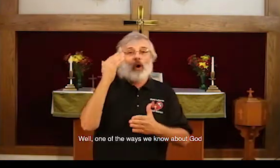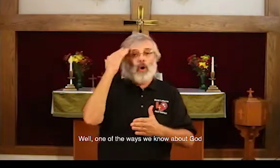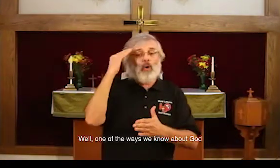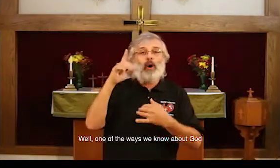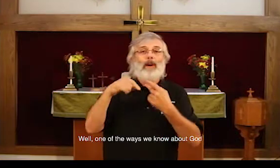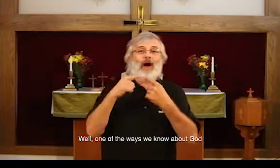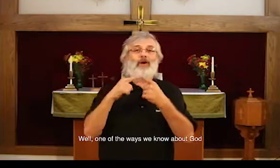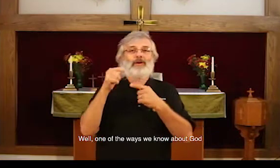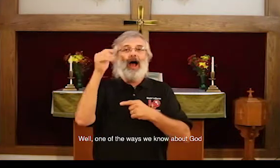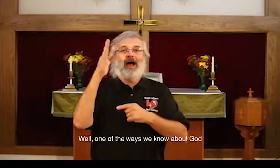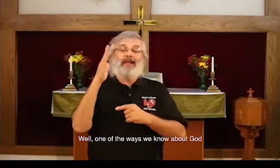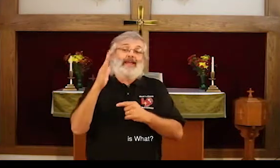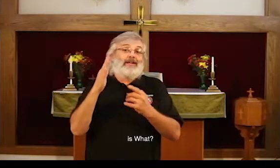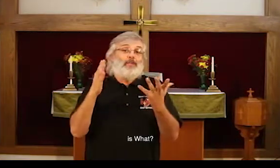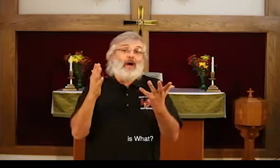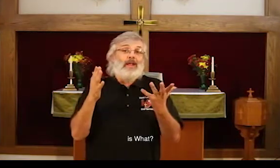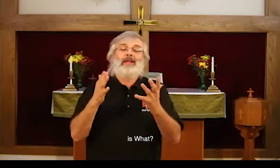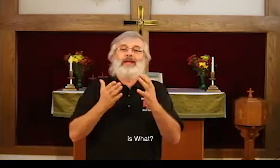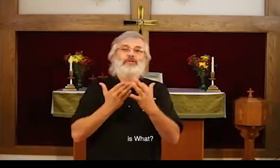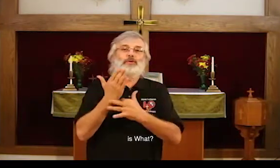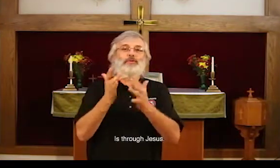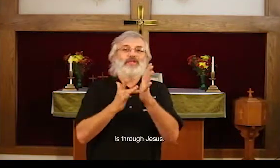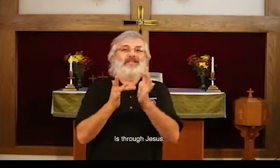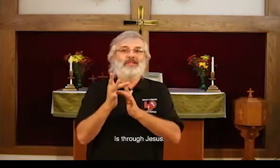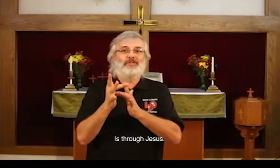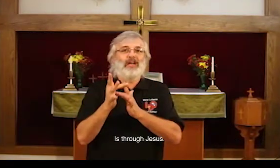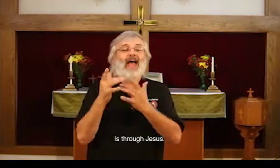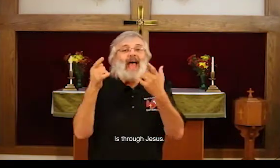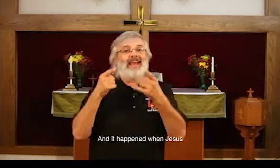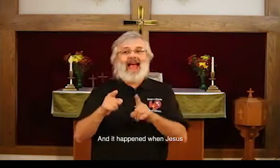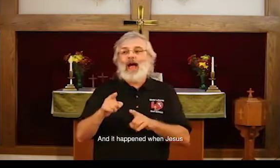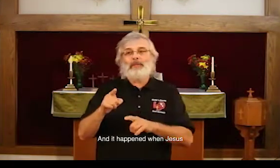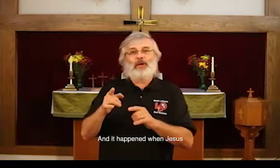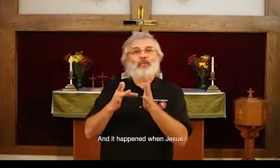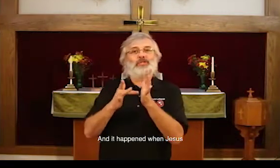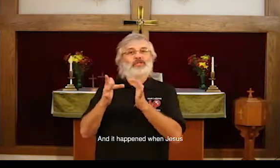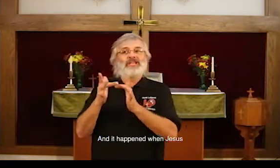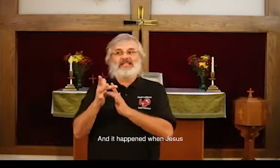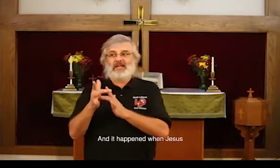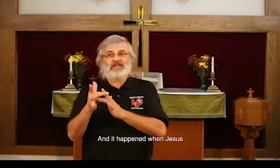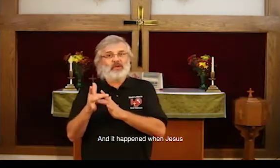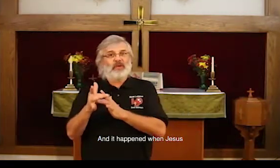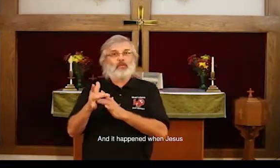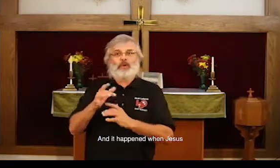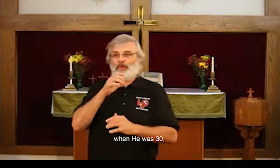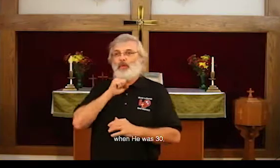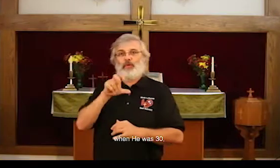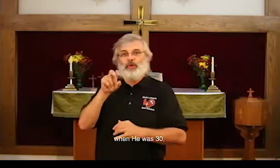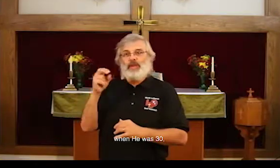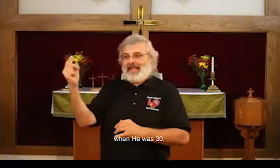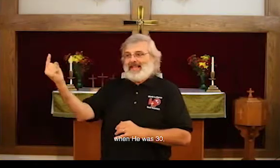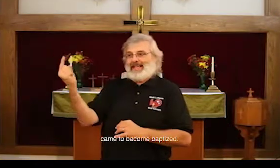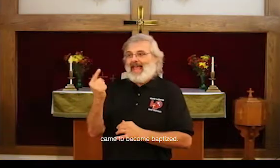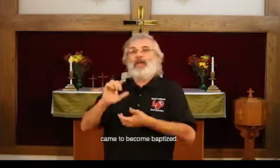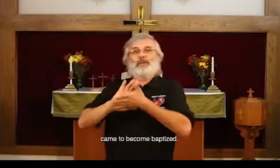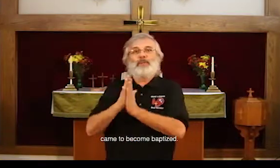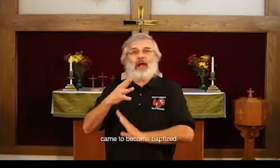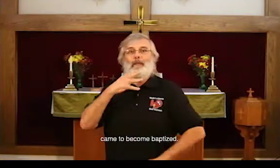know about God is what, he's through Jesus, and it happened when Jesus, when he was old, 30, came to become